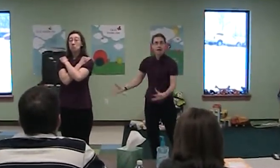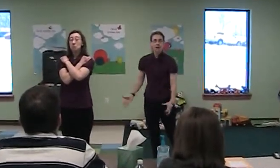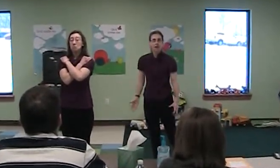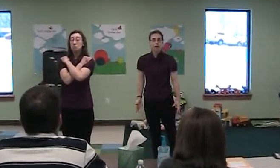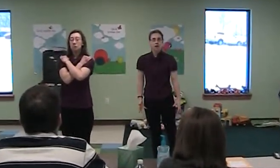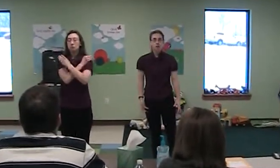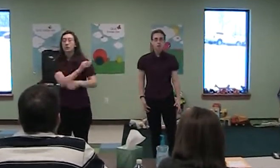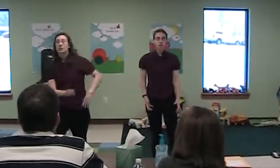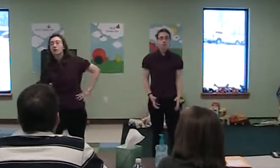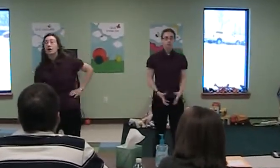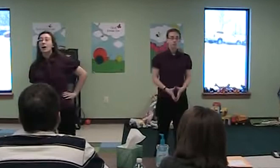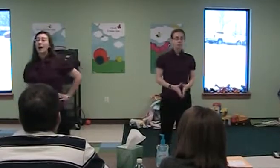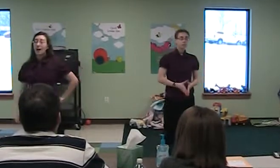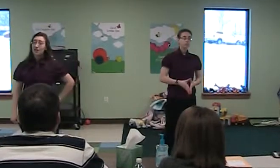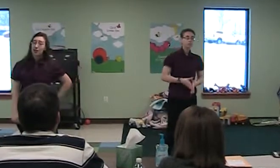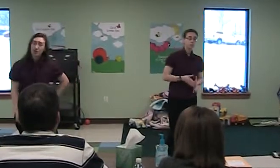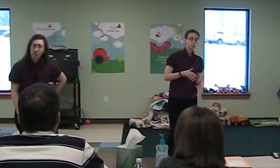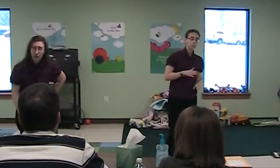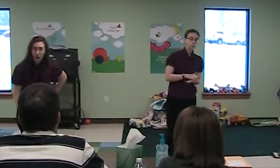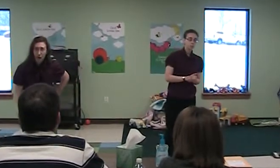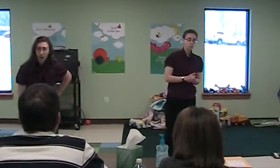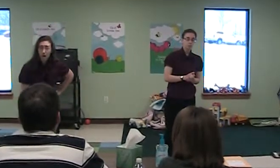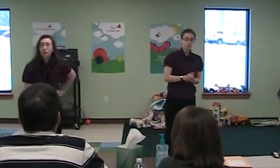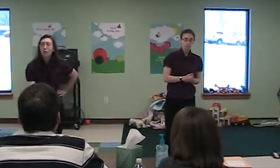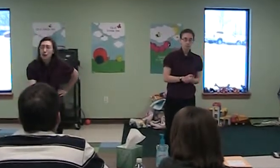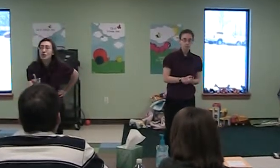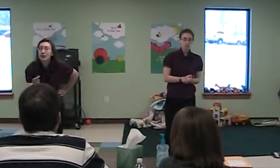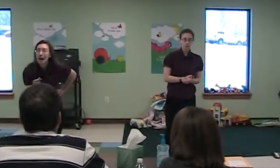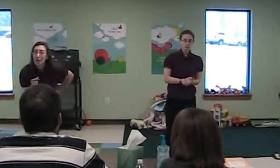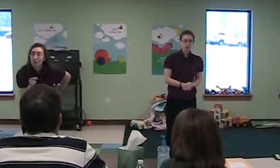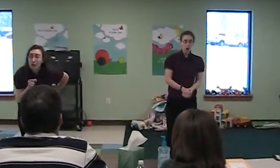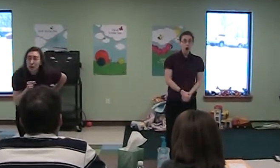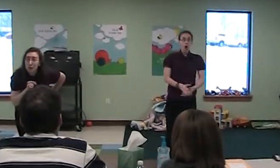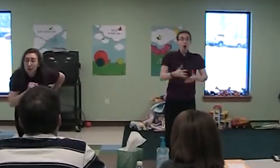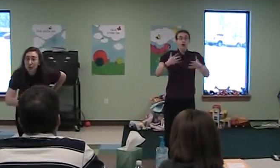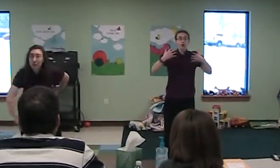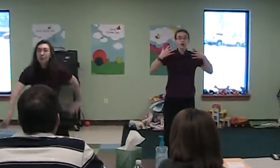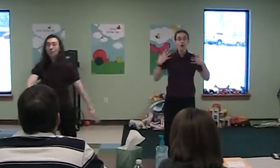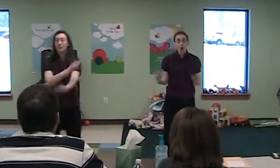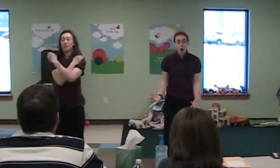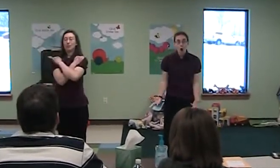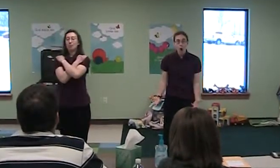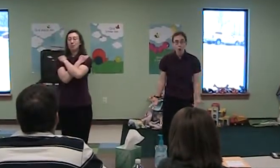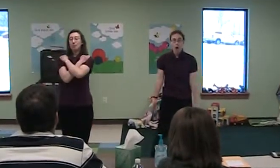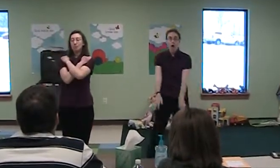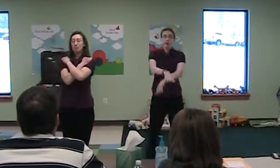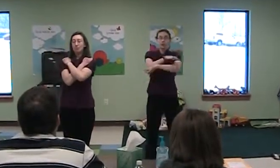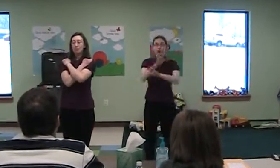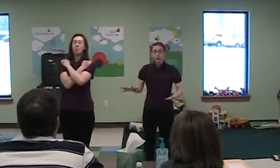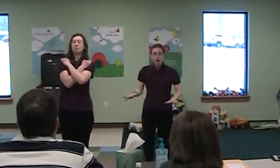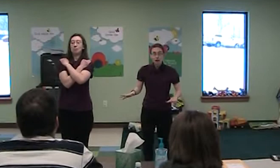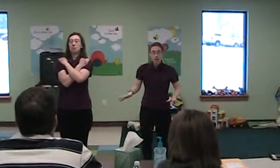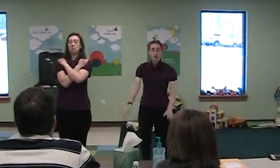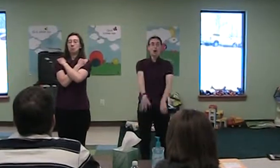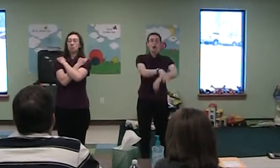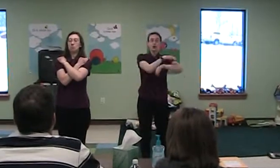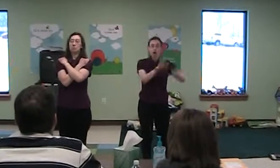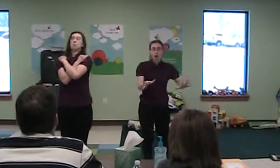Ah, just so. Frenchman, I presume. No! Not Frenchman! Not